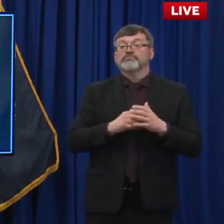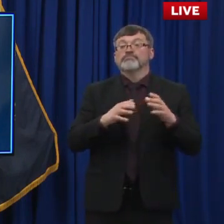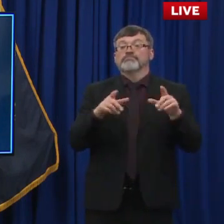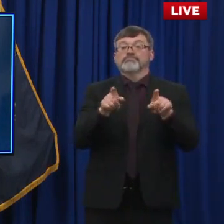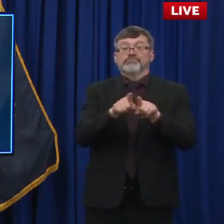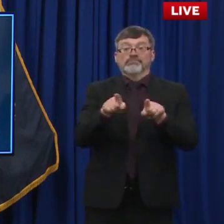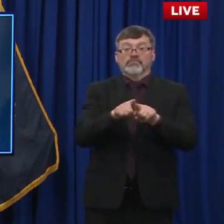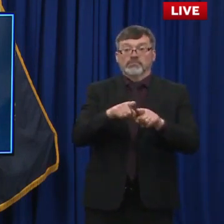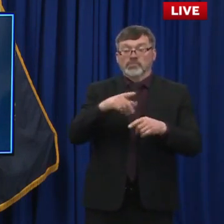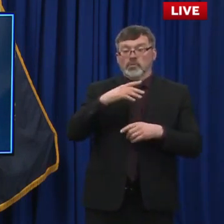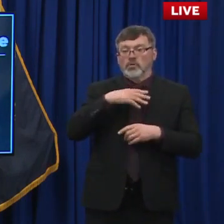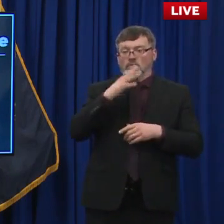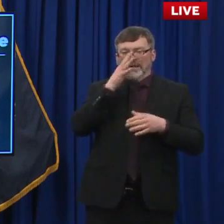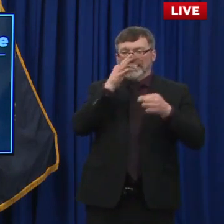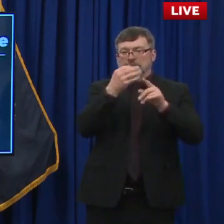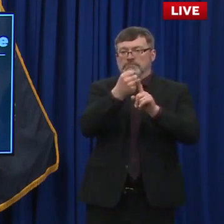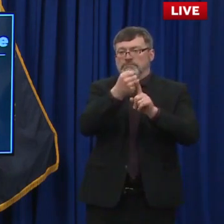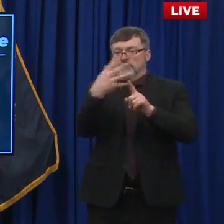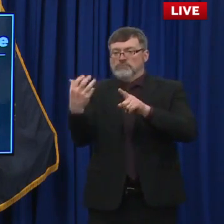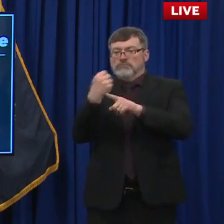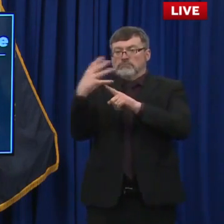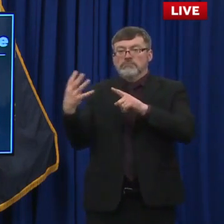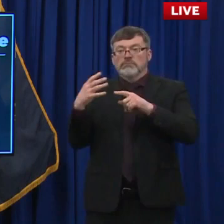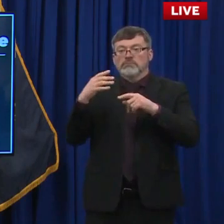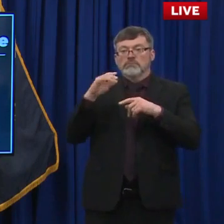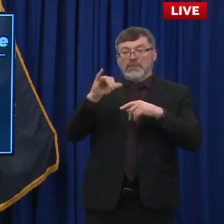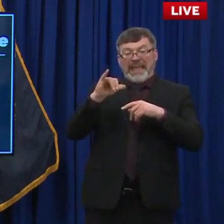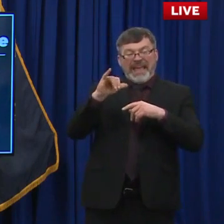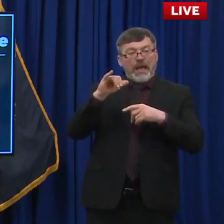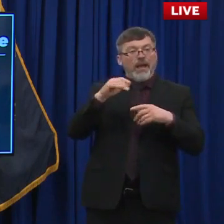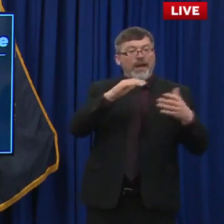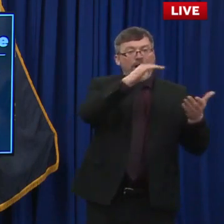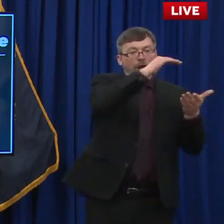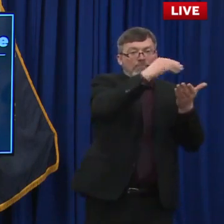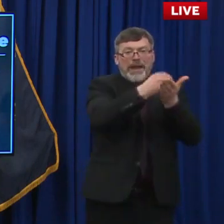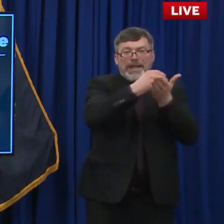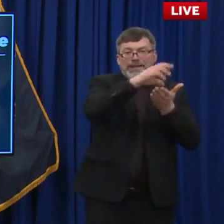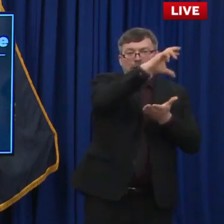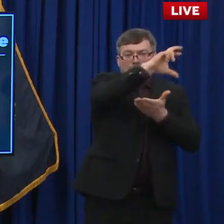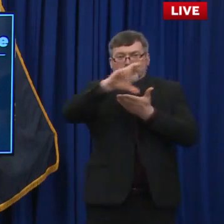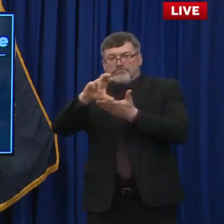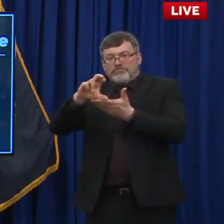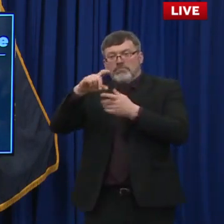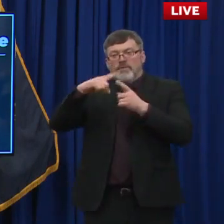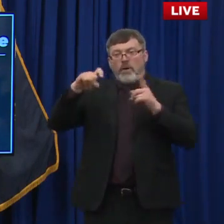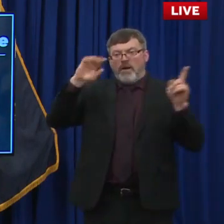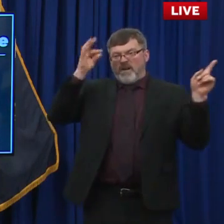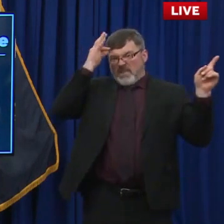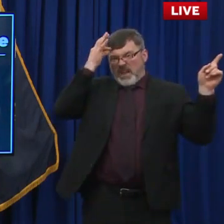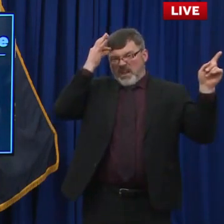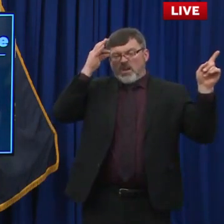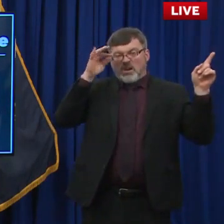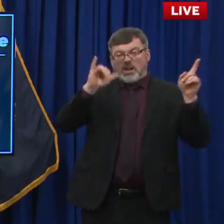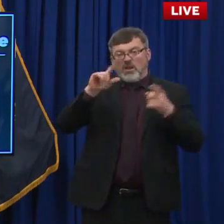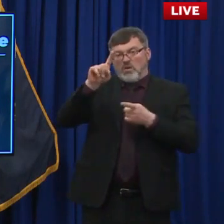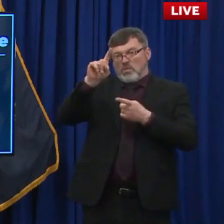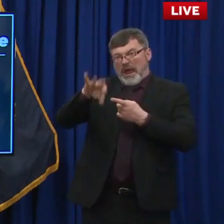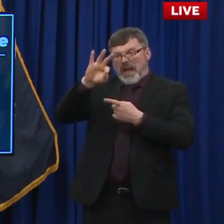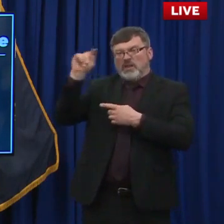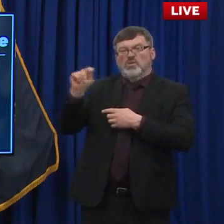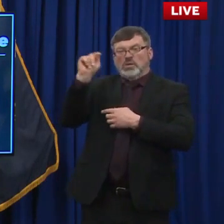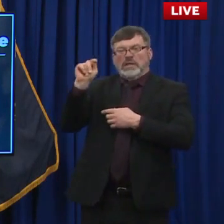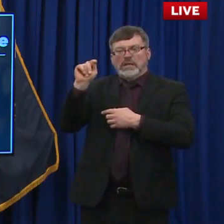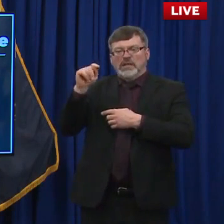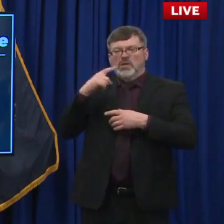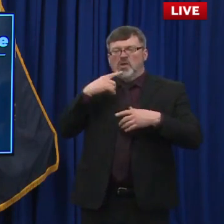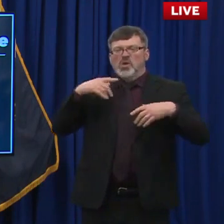the 1.9 trillion spend dollar spending bill, uh, recently passed in Washington. There's a lot of, a lot in this bill that we've been working to